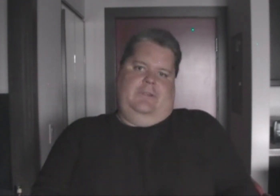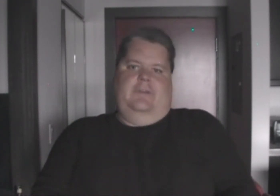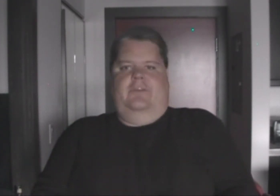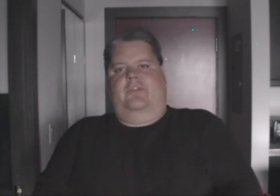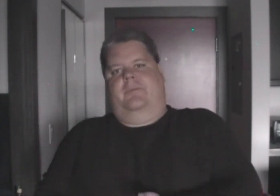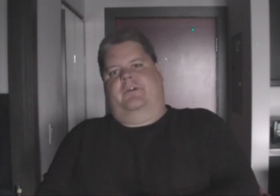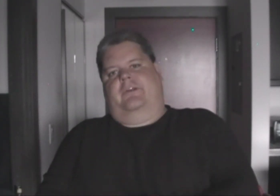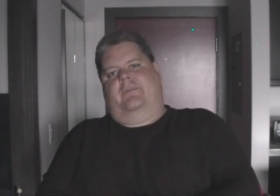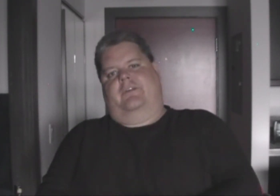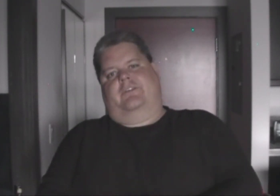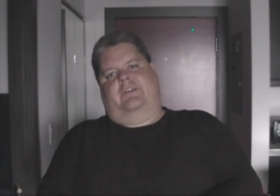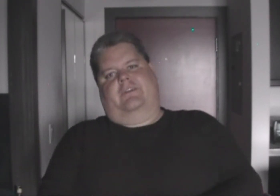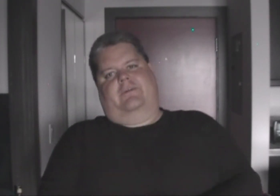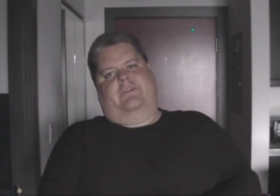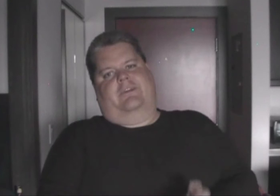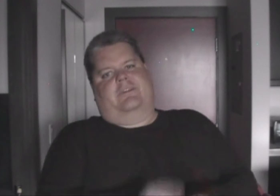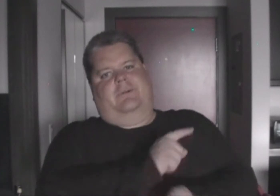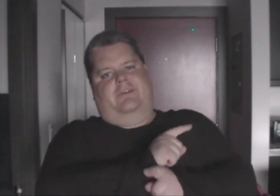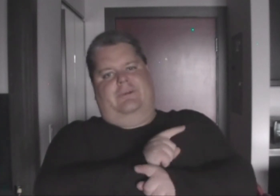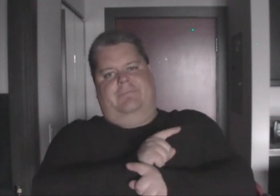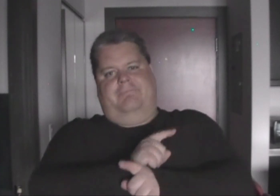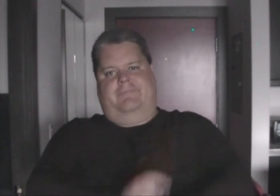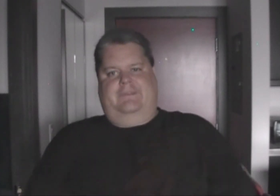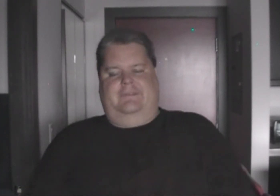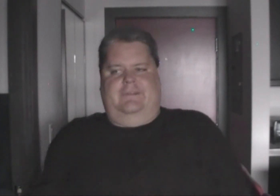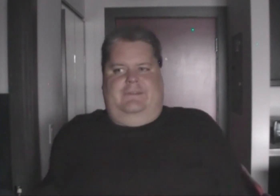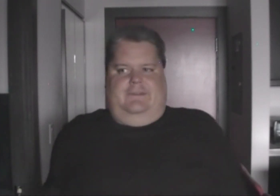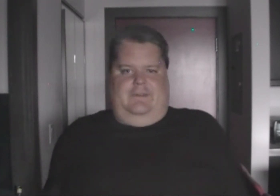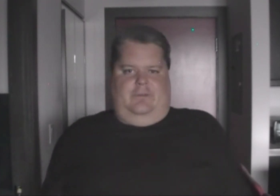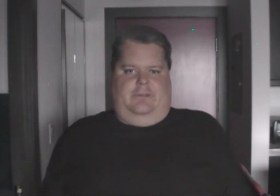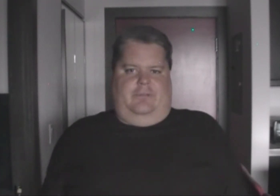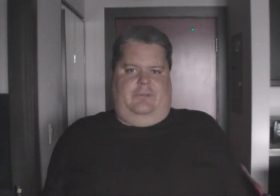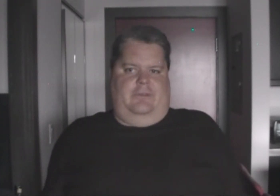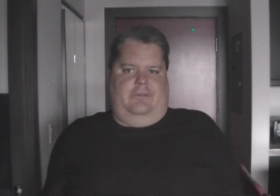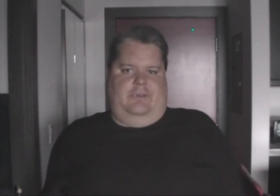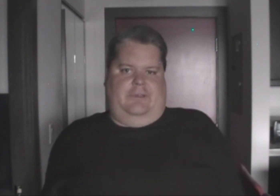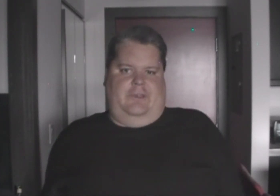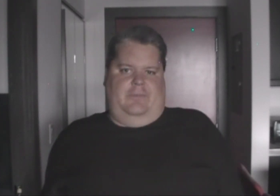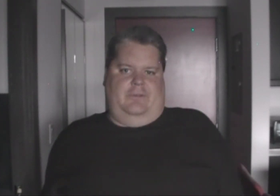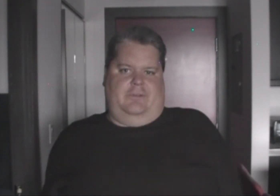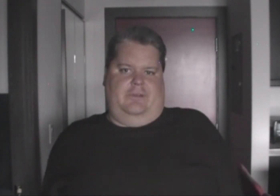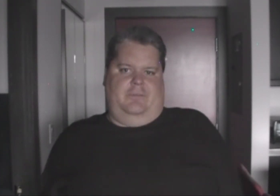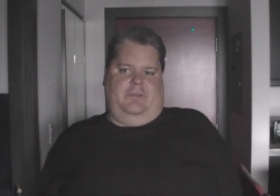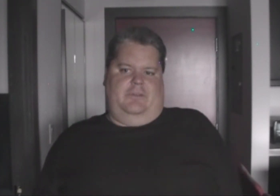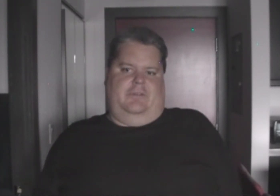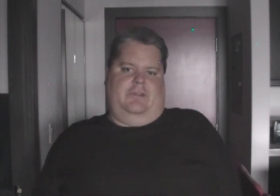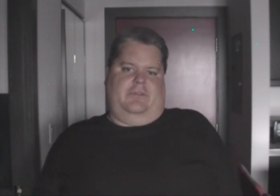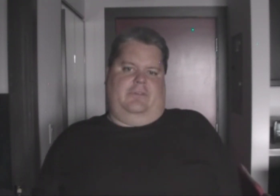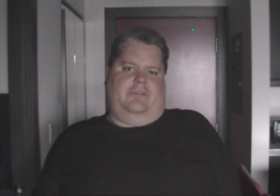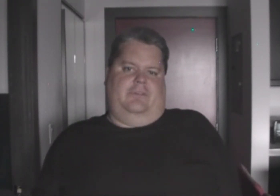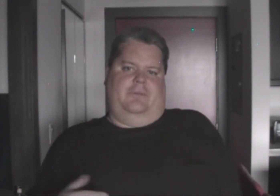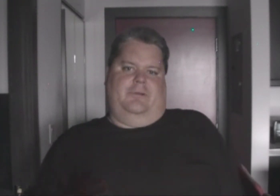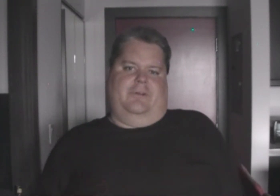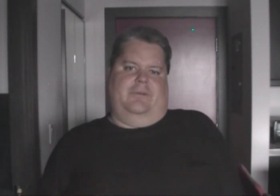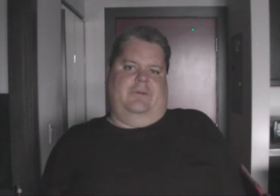Super Mario got marched together with Dr. Mario. That was definitely another great game, which kind of mixed in Tetris and Super Mario where